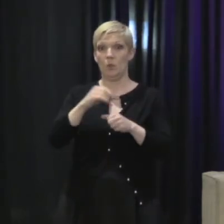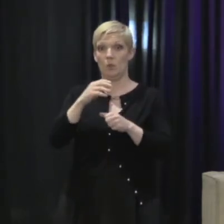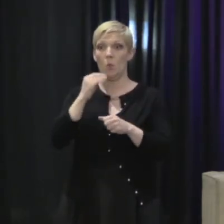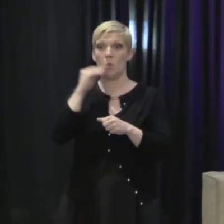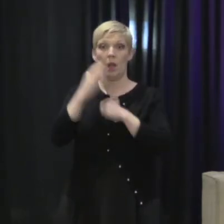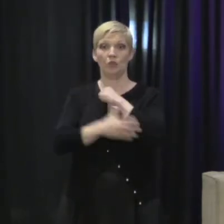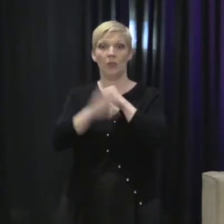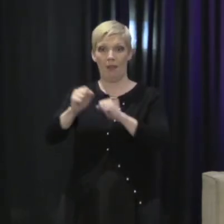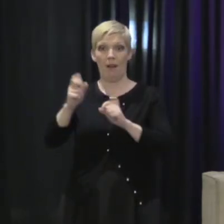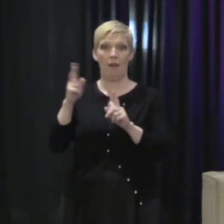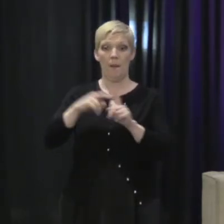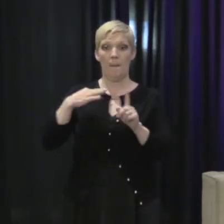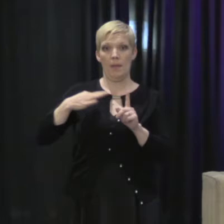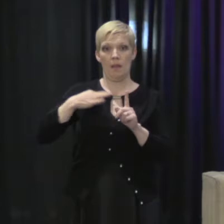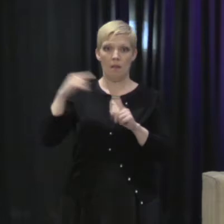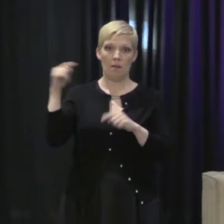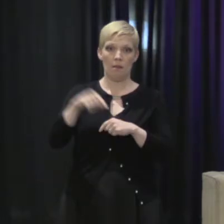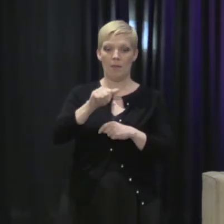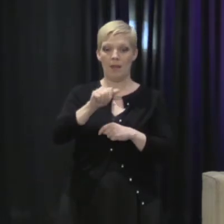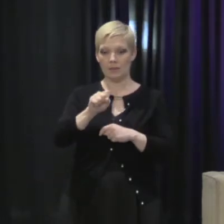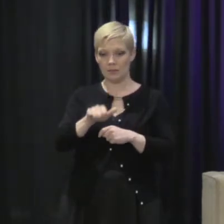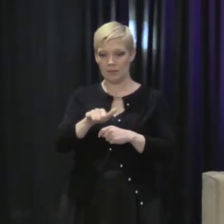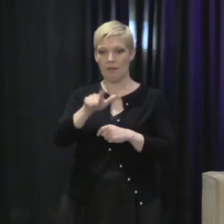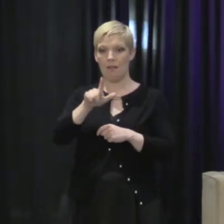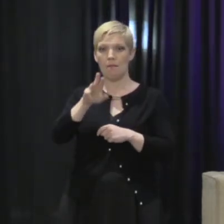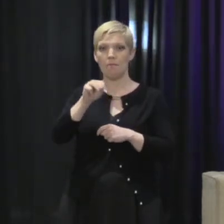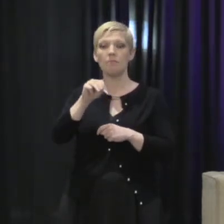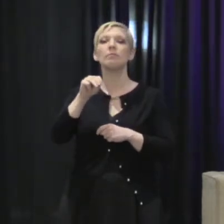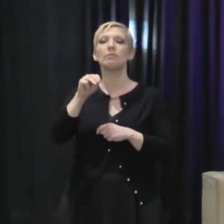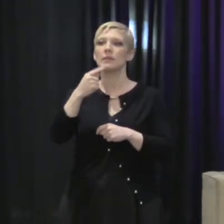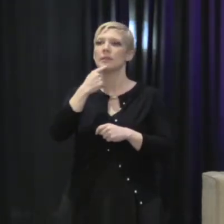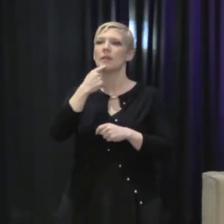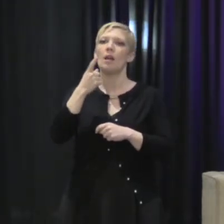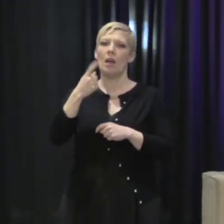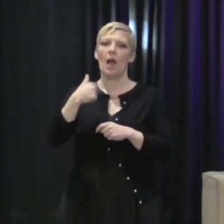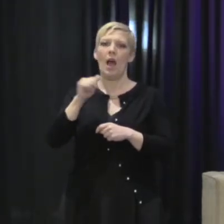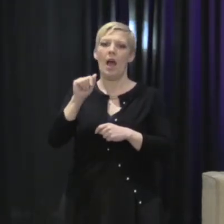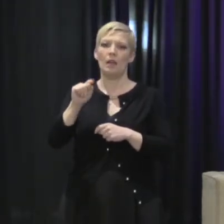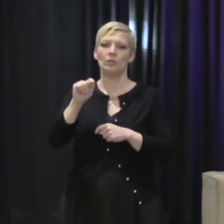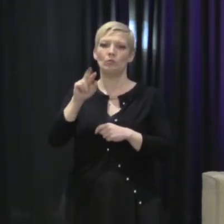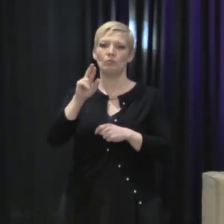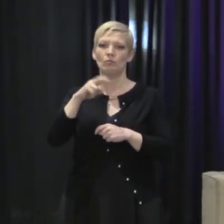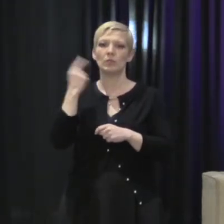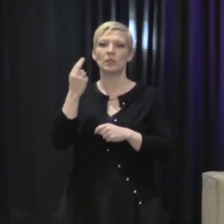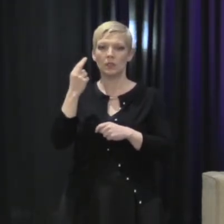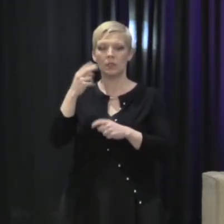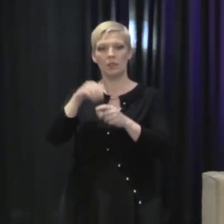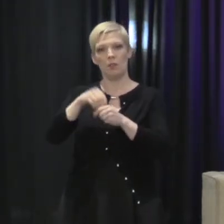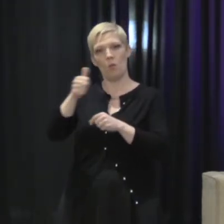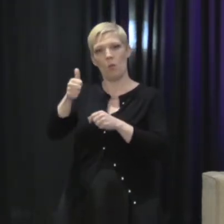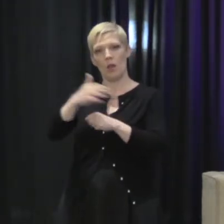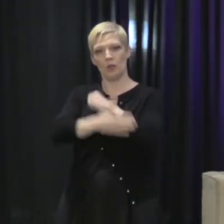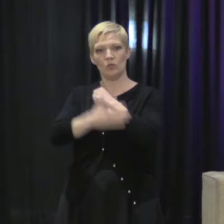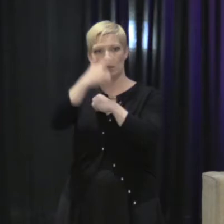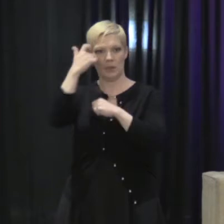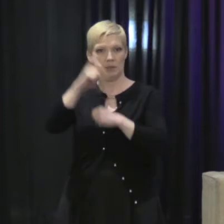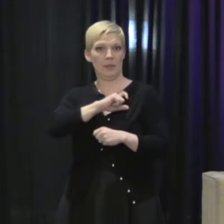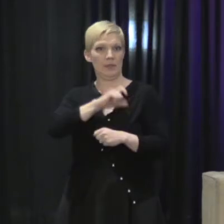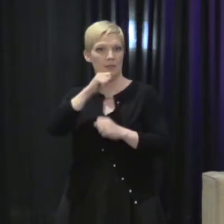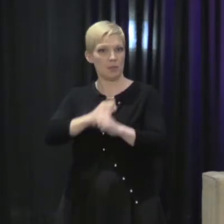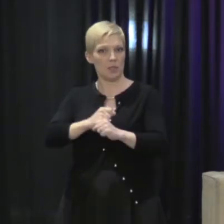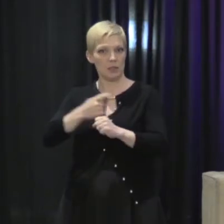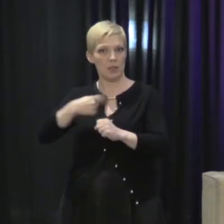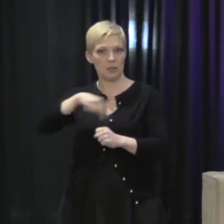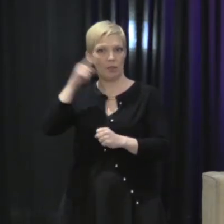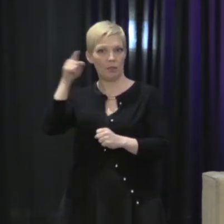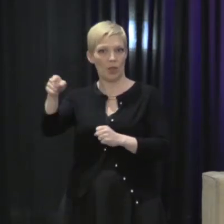so they could apply to the U.S. for asylum claiming that they were at risk in their own countries because their police forces did not protect them. And I